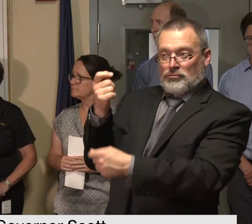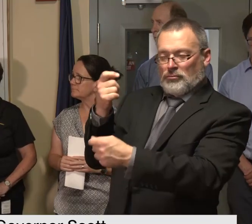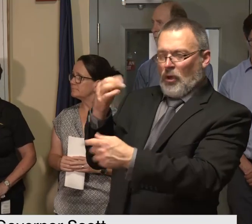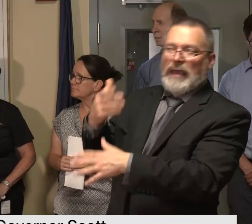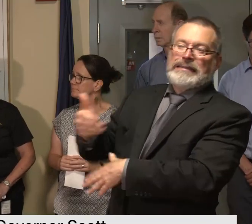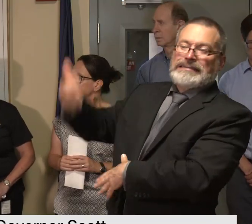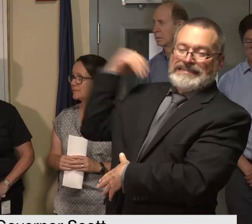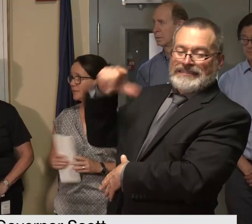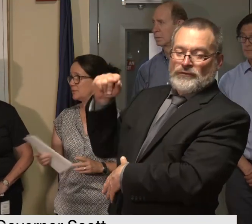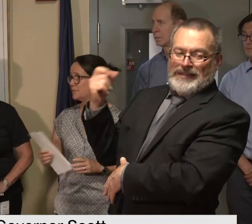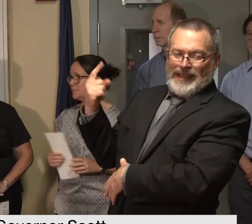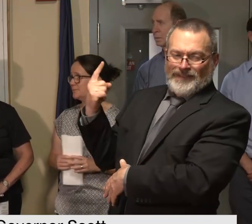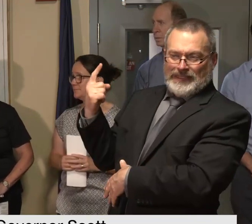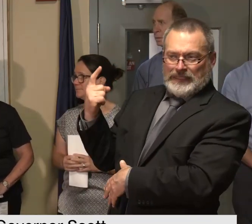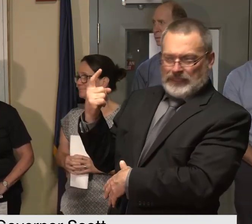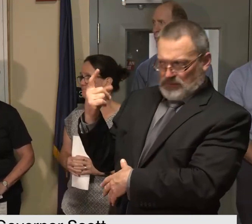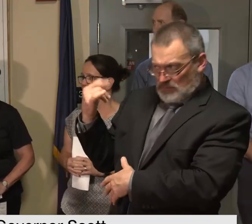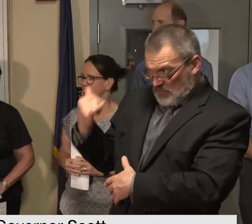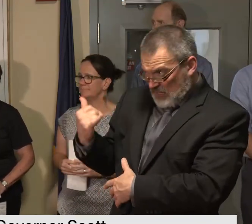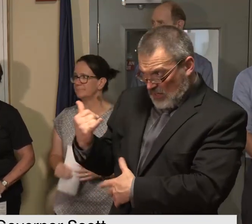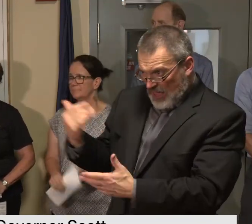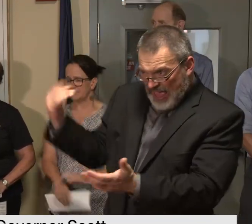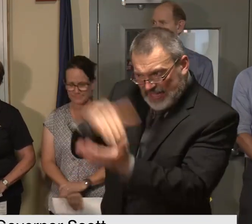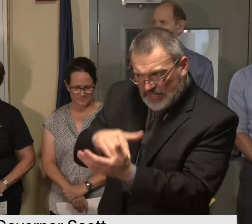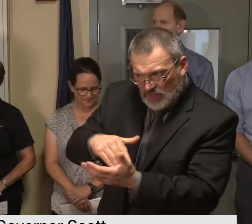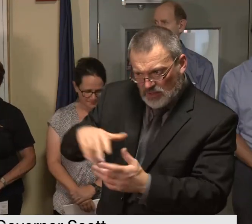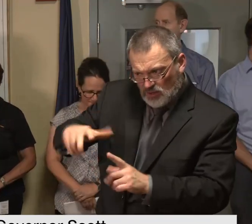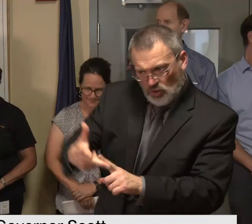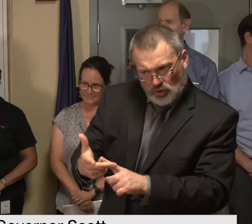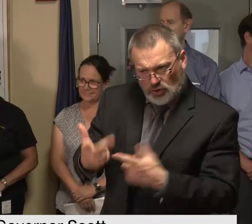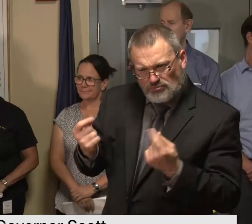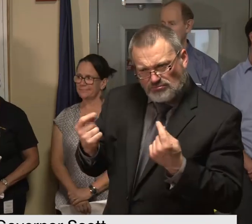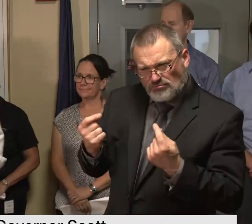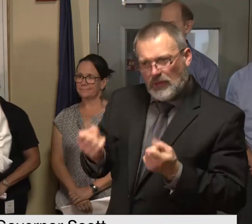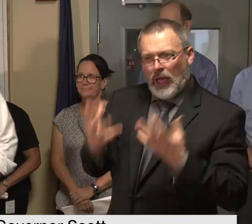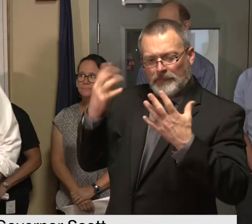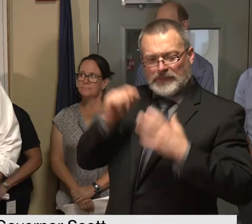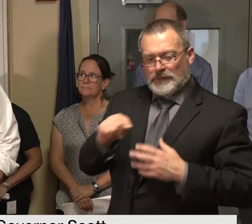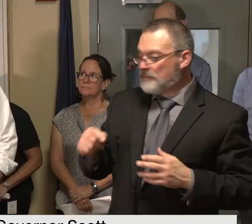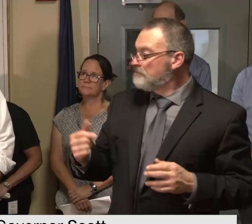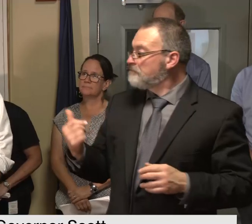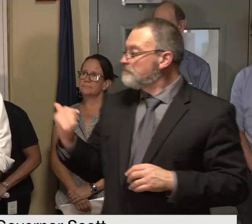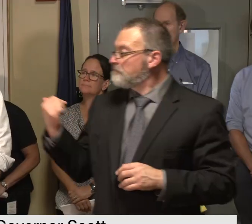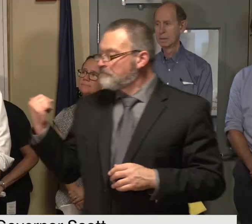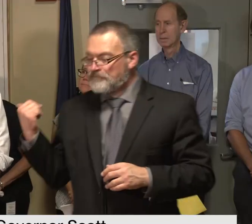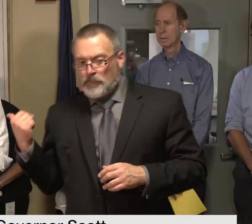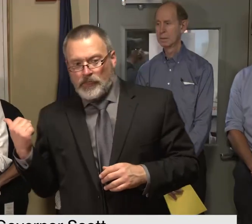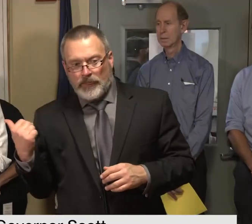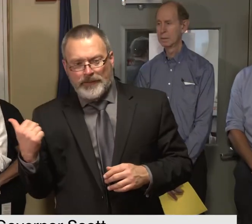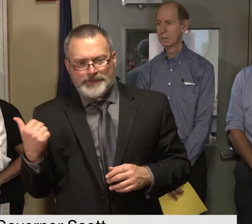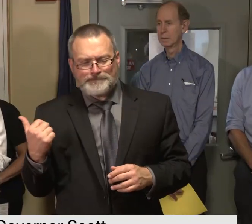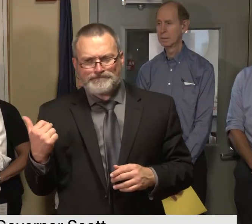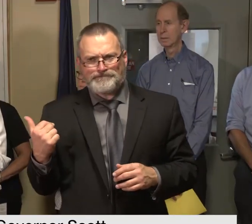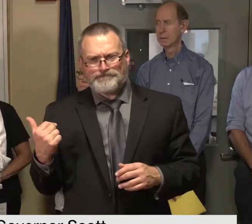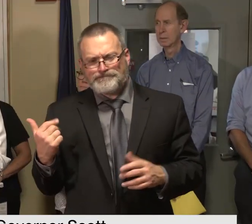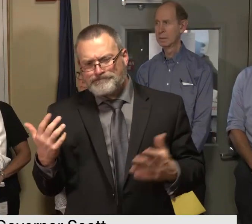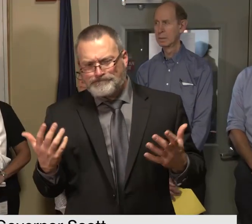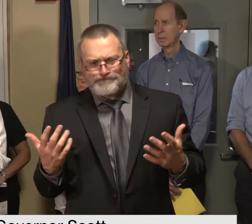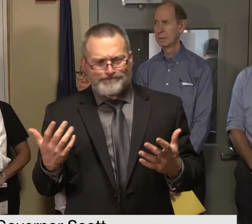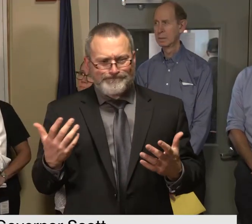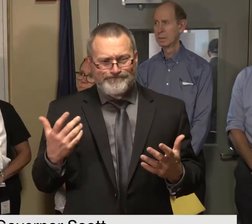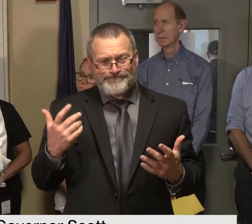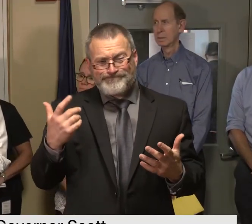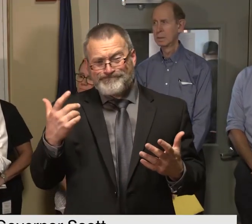you're you're mentioning i i can i can get you a a better answer